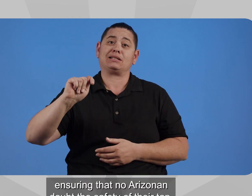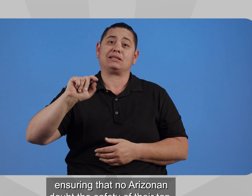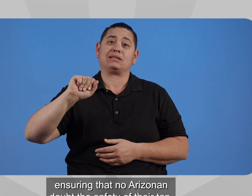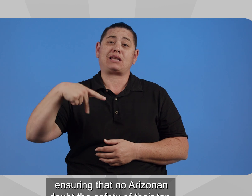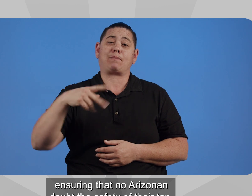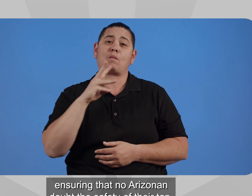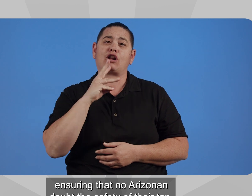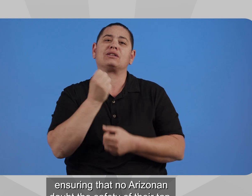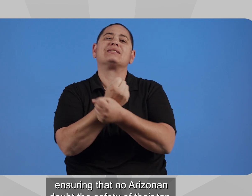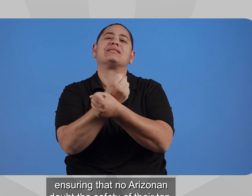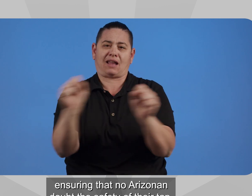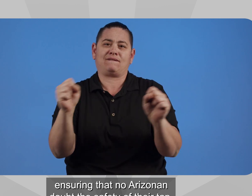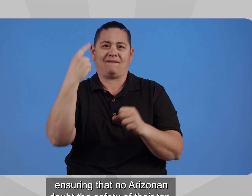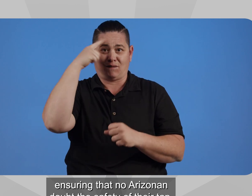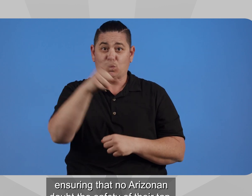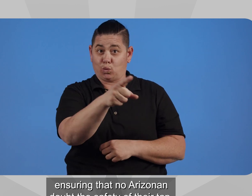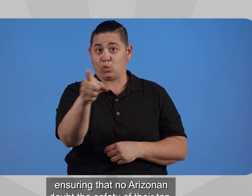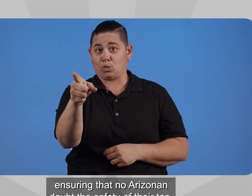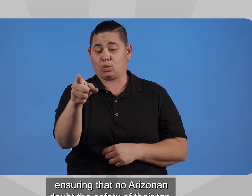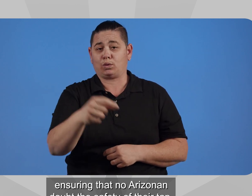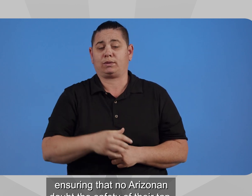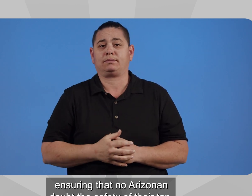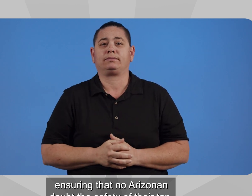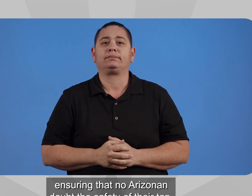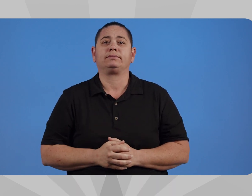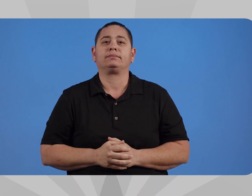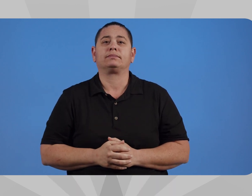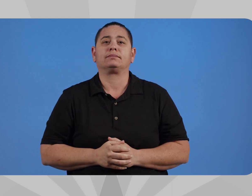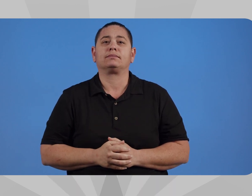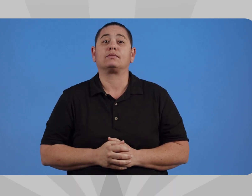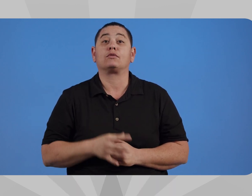ensuring that no Arizonan doubt the safety of their tap.